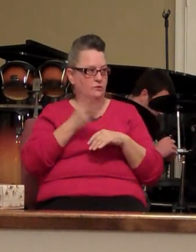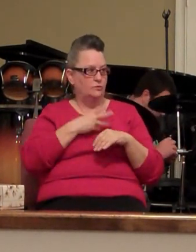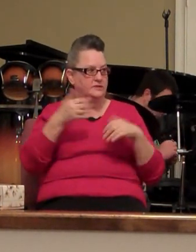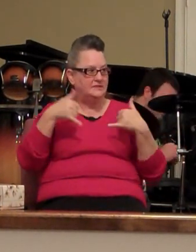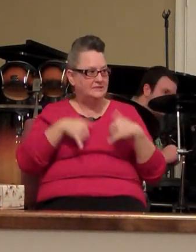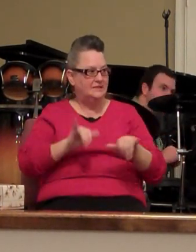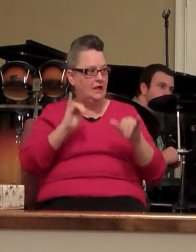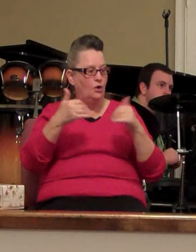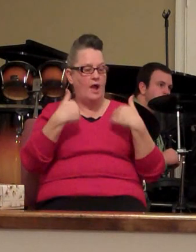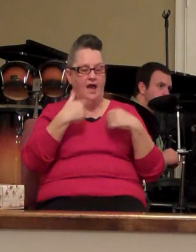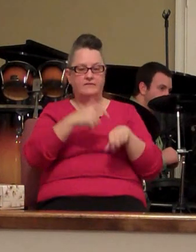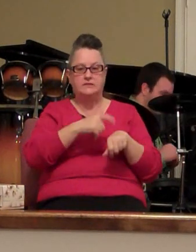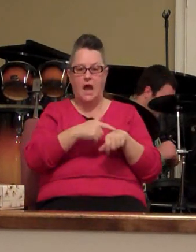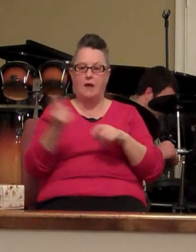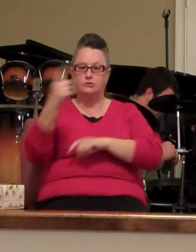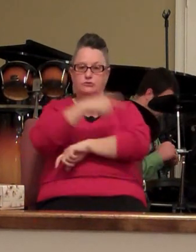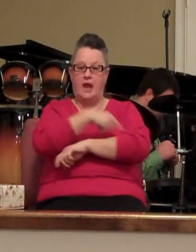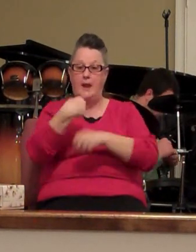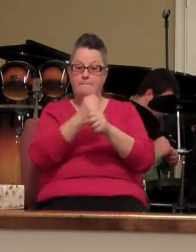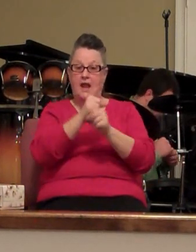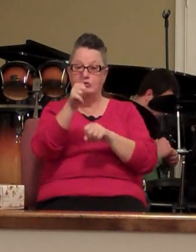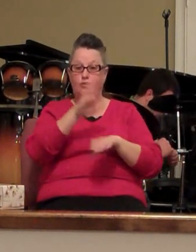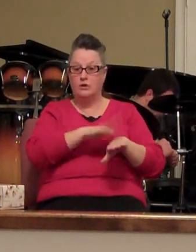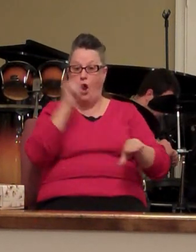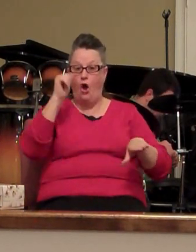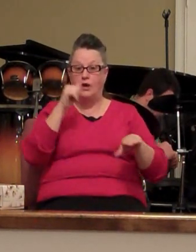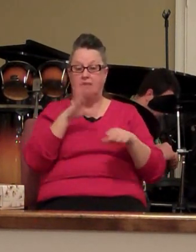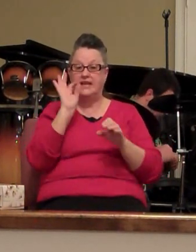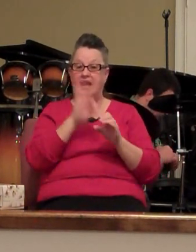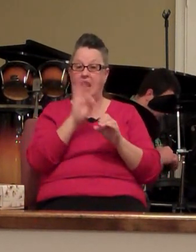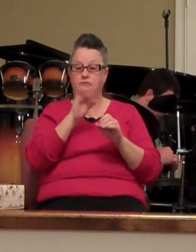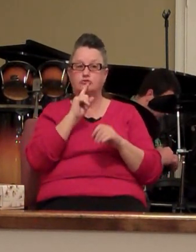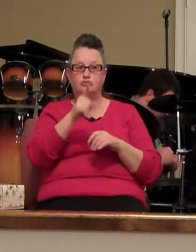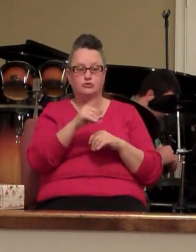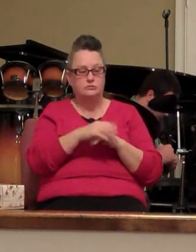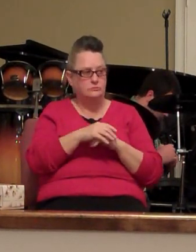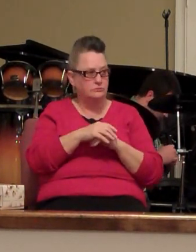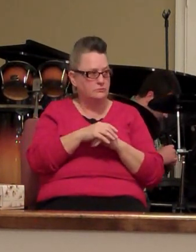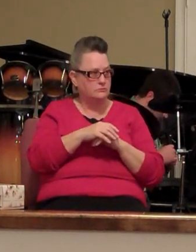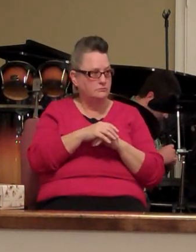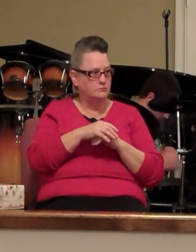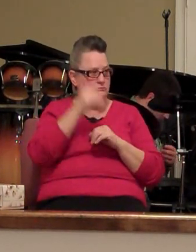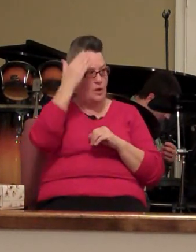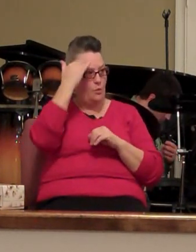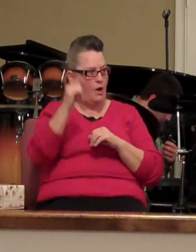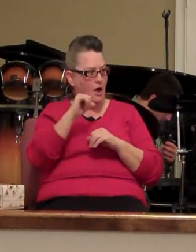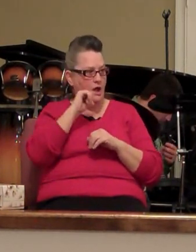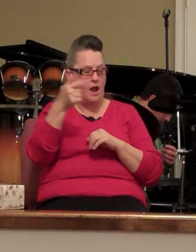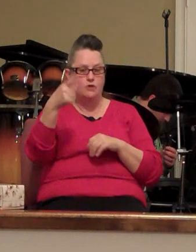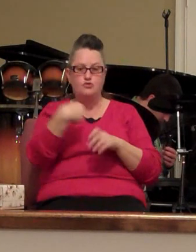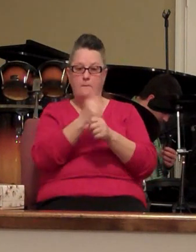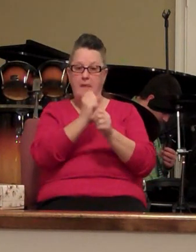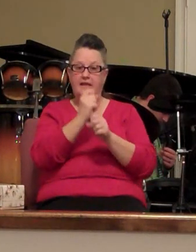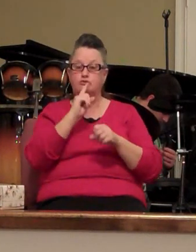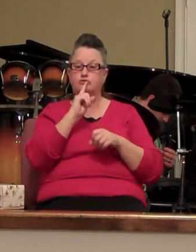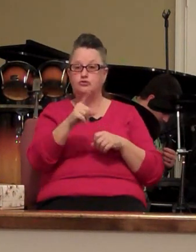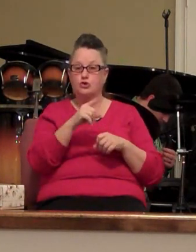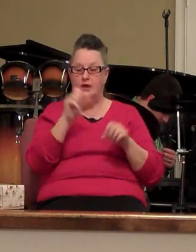today to make our calling and our election sure why don't you make it as sure as you can